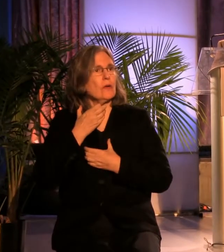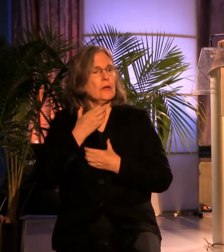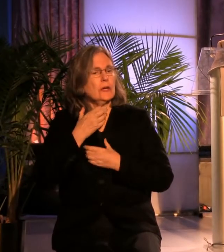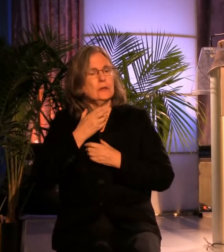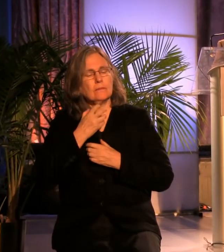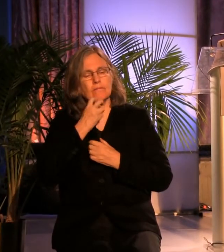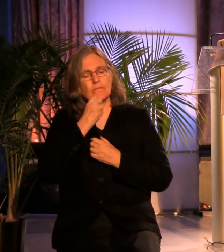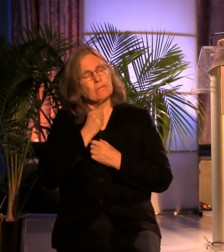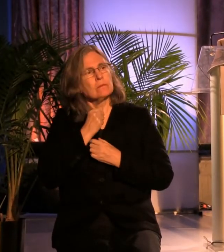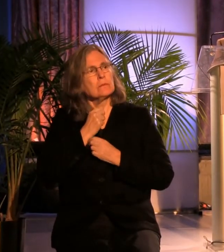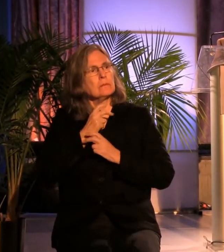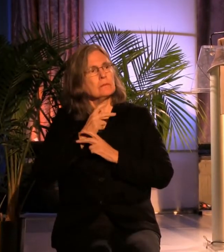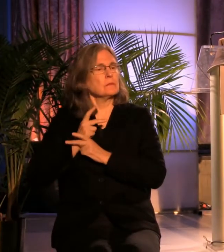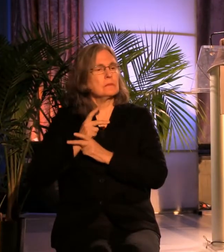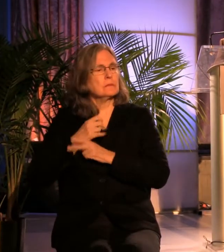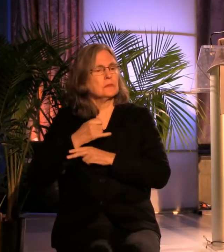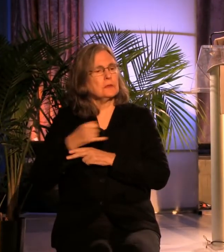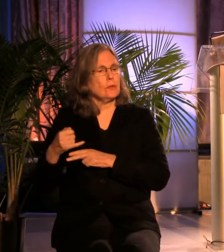FYI.